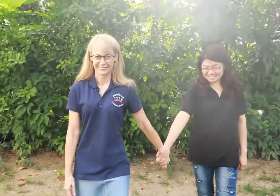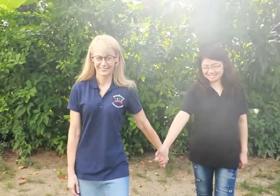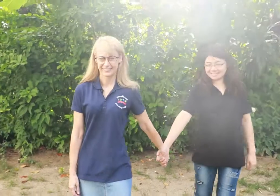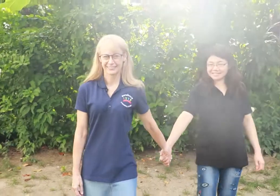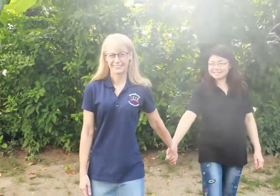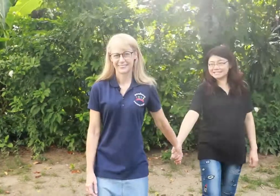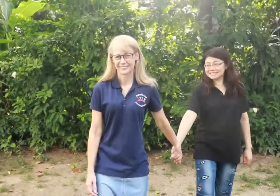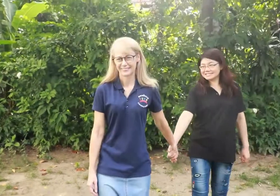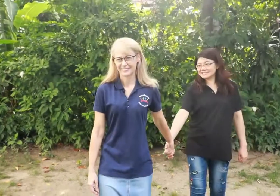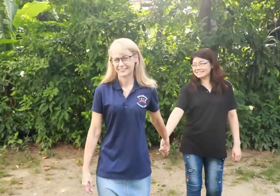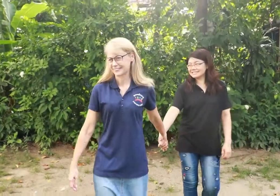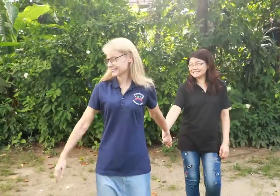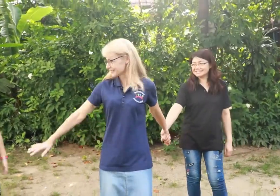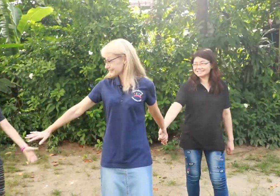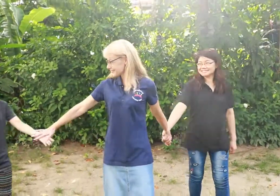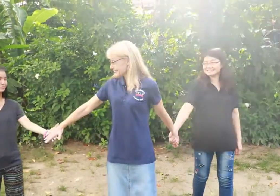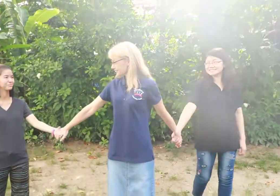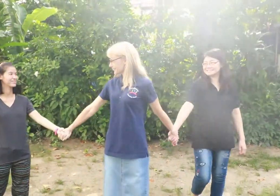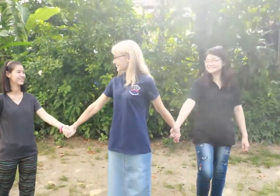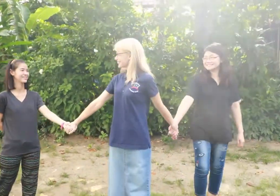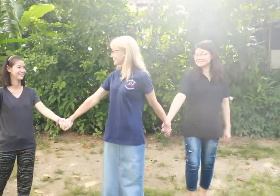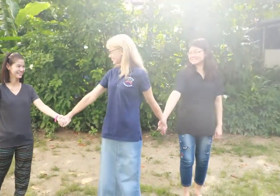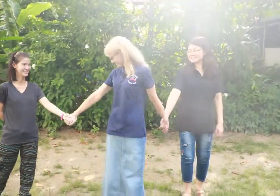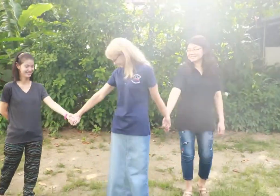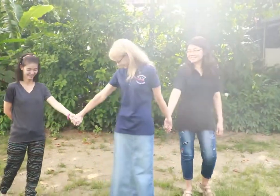Will you join hands with us to bring God's Word to the deaf of Thailand?